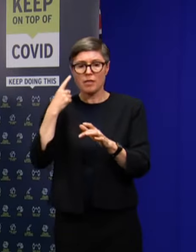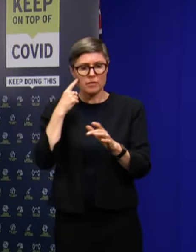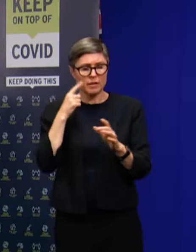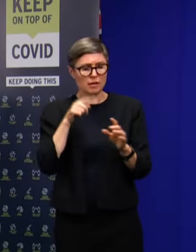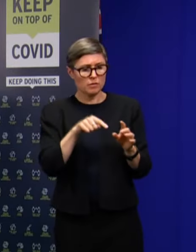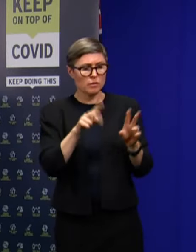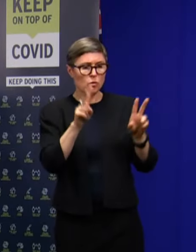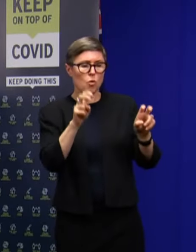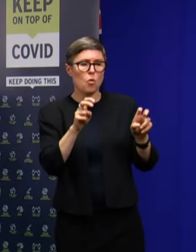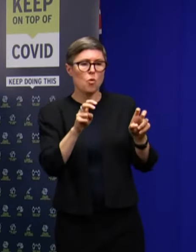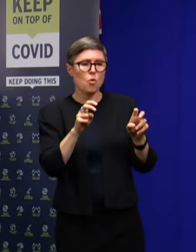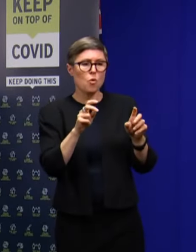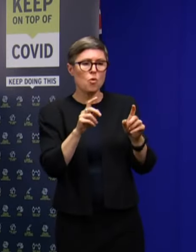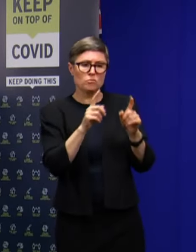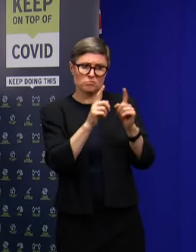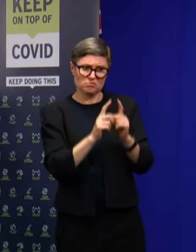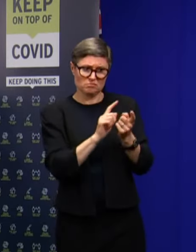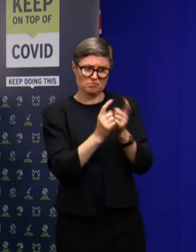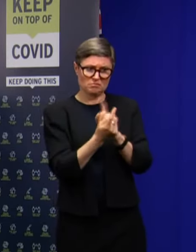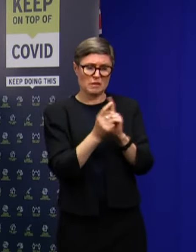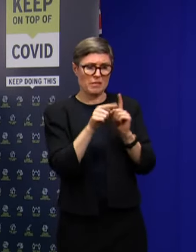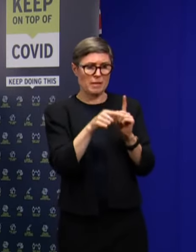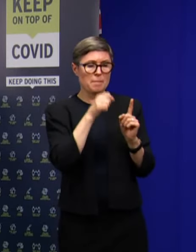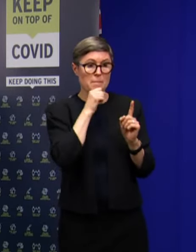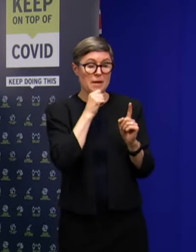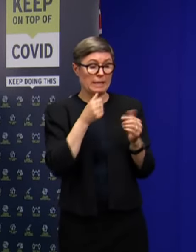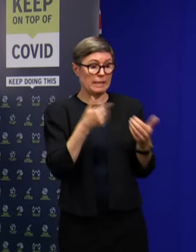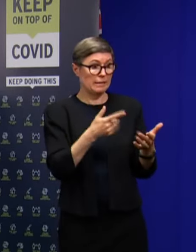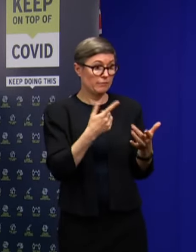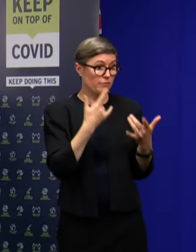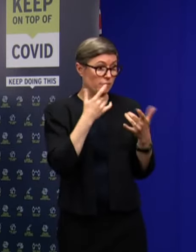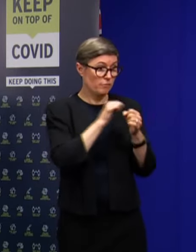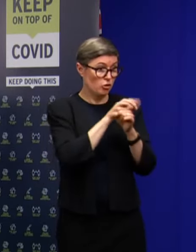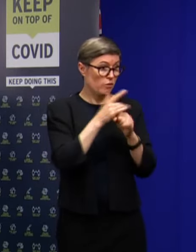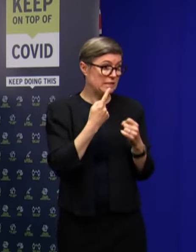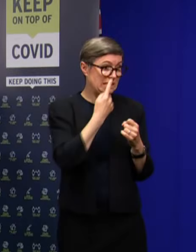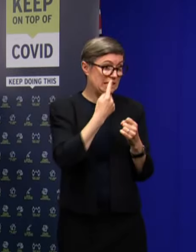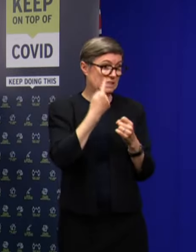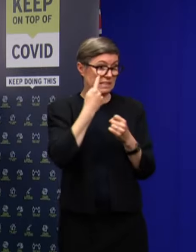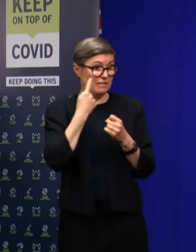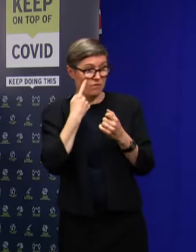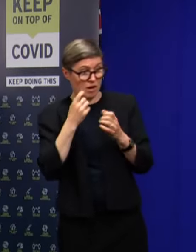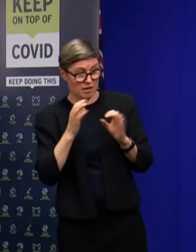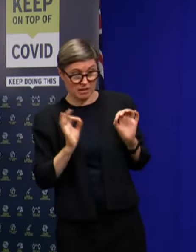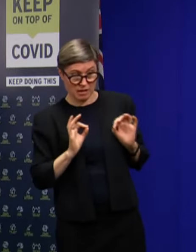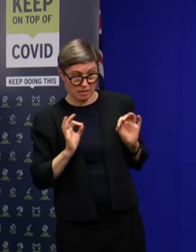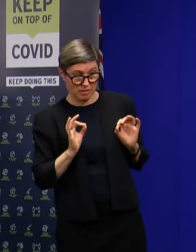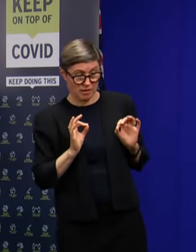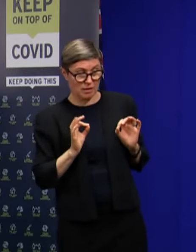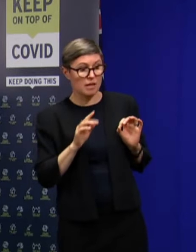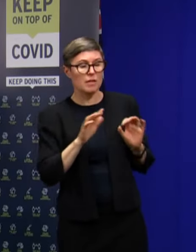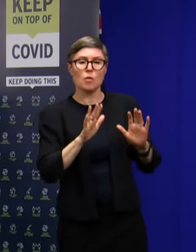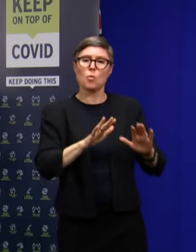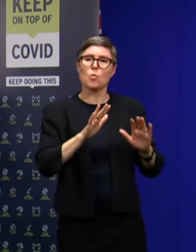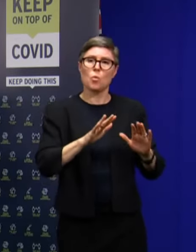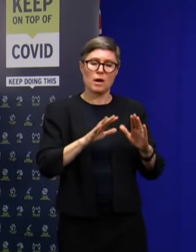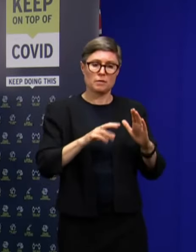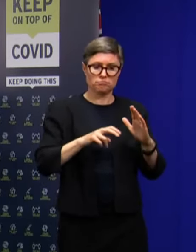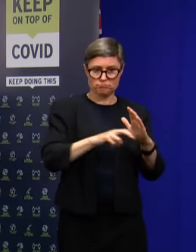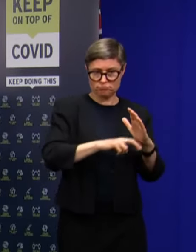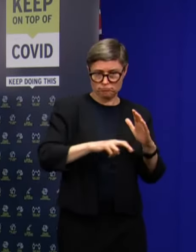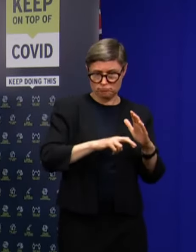primary close contacts. So we've tested them, they're negative, they're not infectious. They're going to wait at home for a few more days,